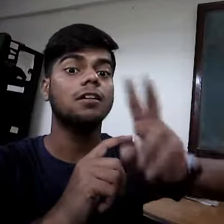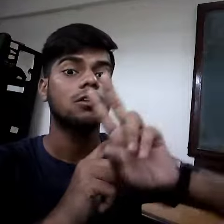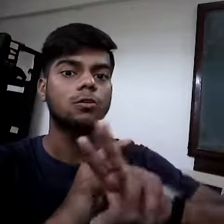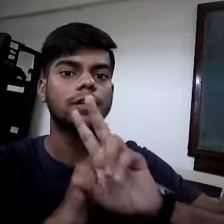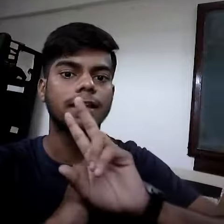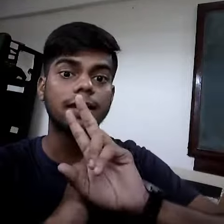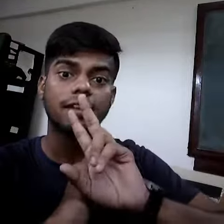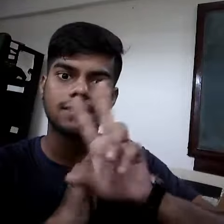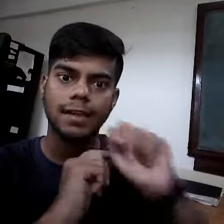two DNA strands.